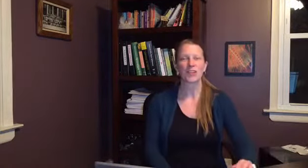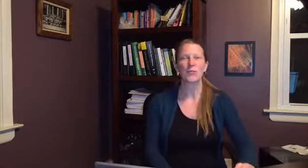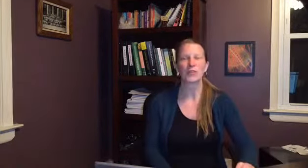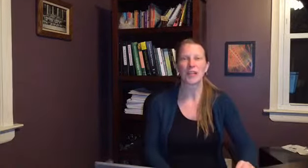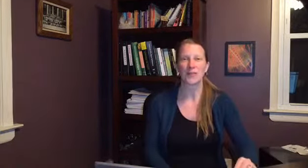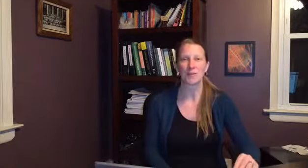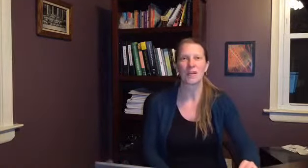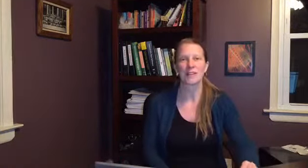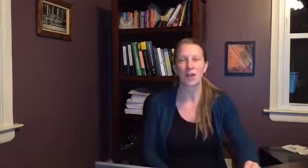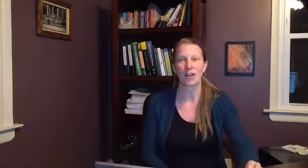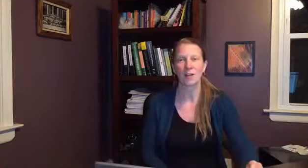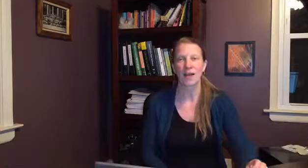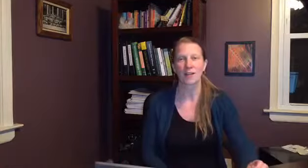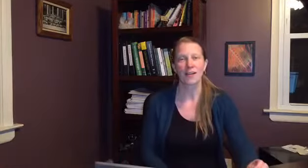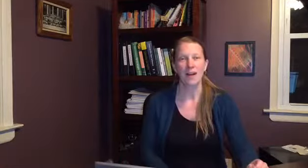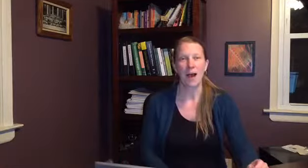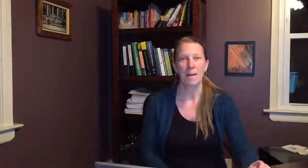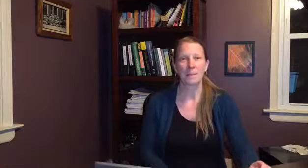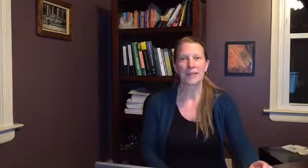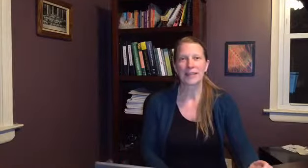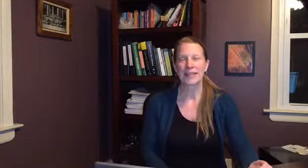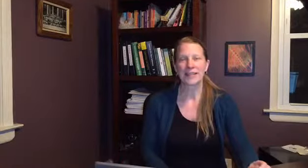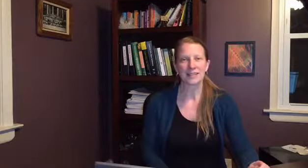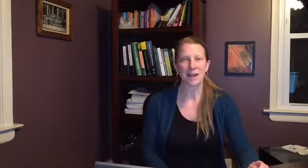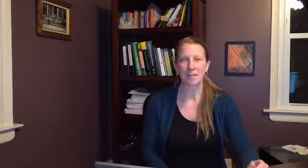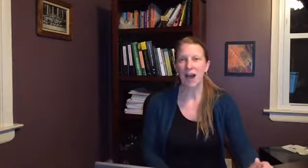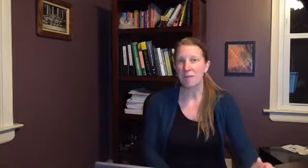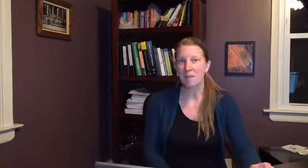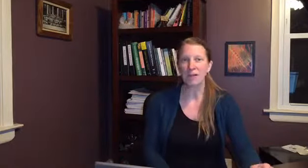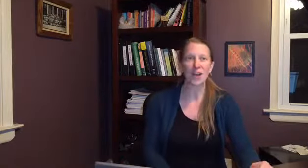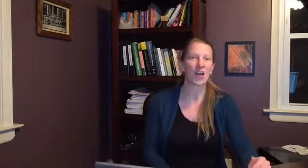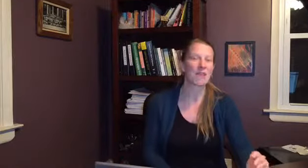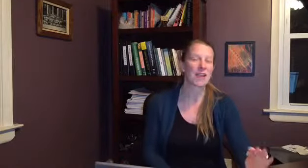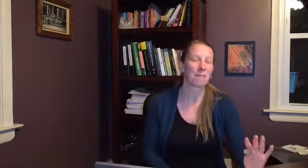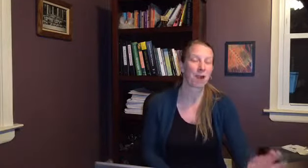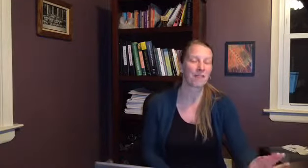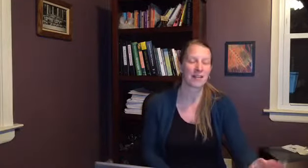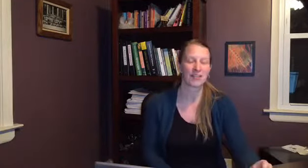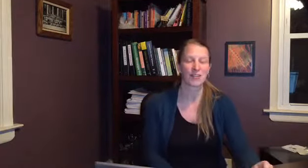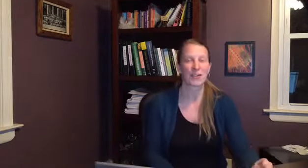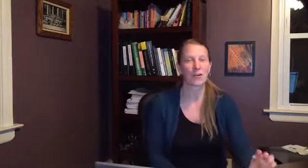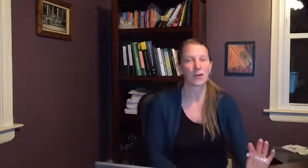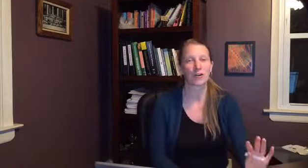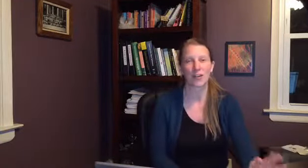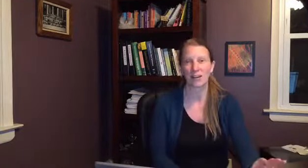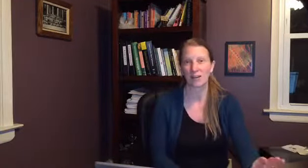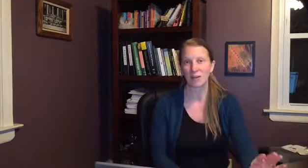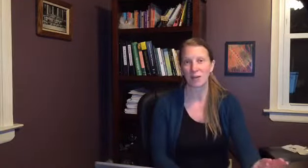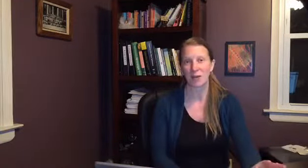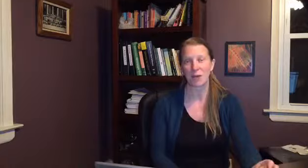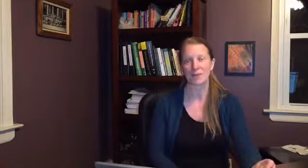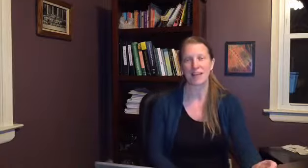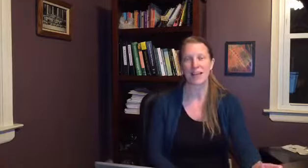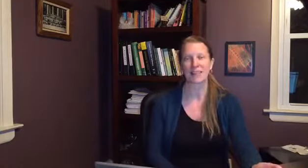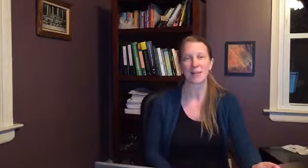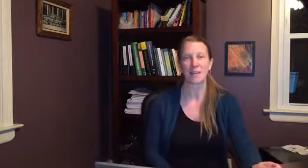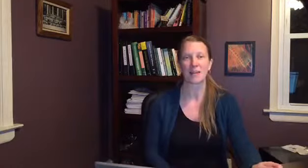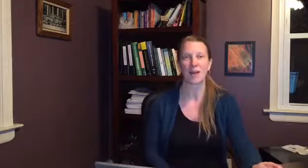you would like for me to talk about um please um comment below again private message me or check out you know go to my website and let me know